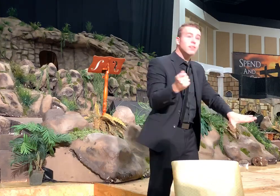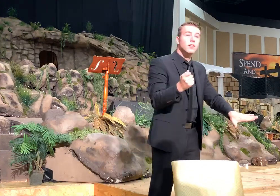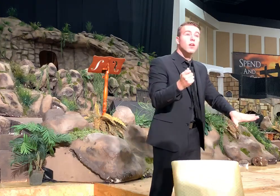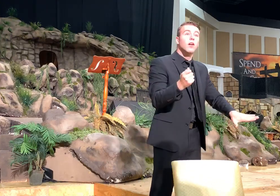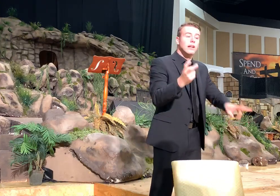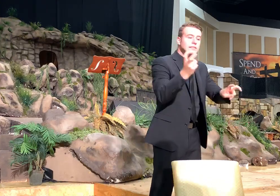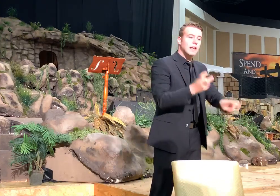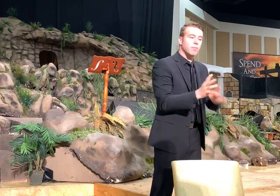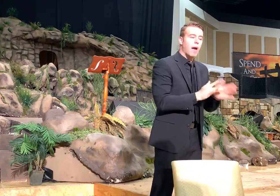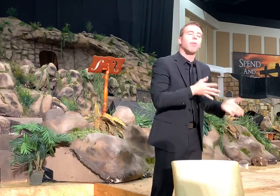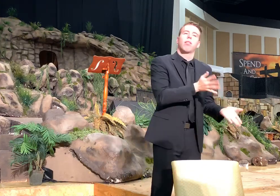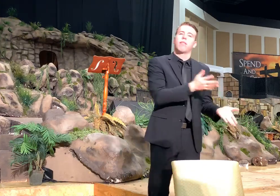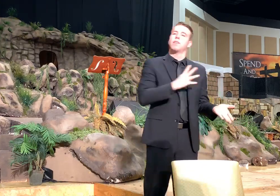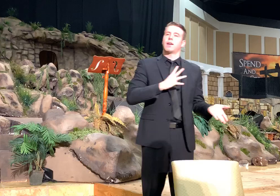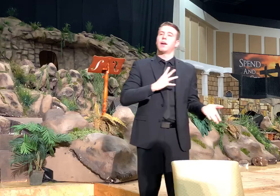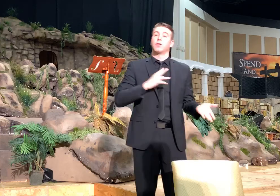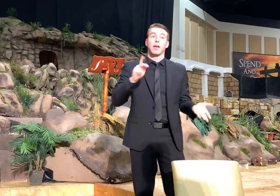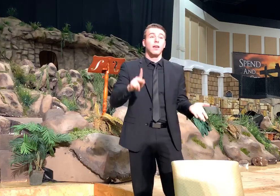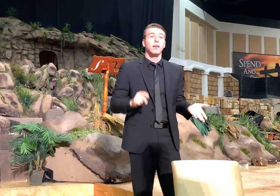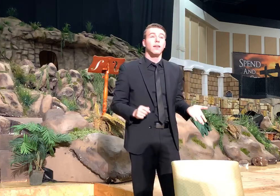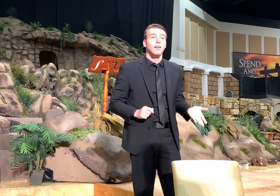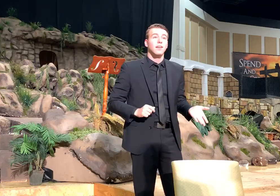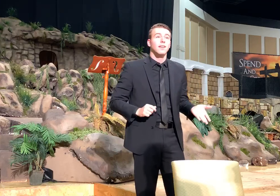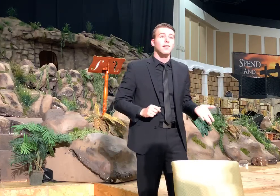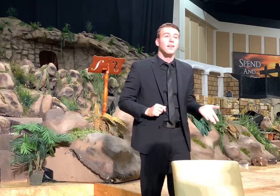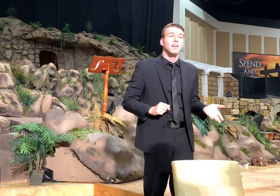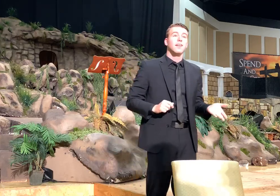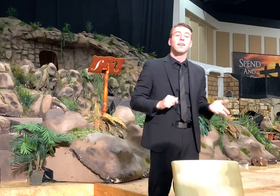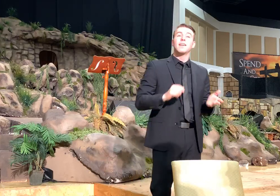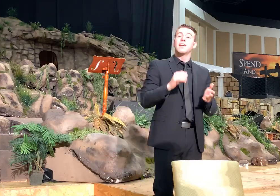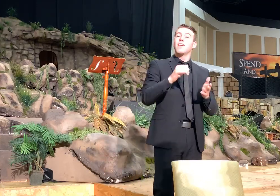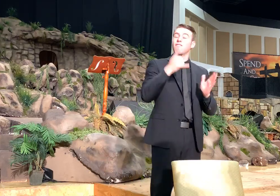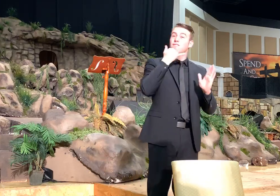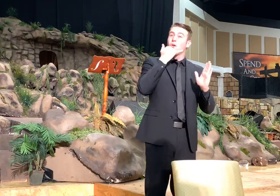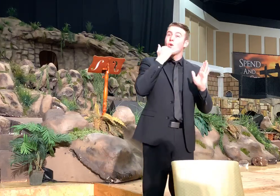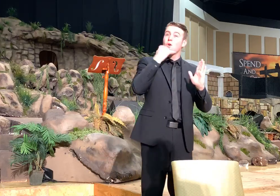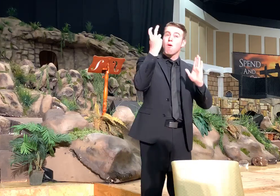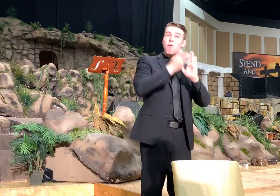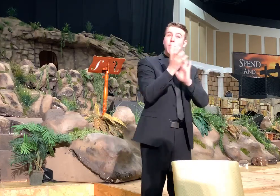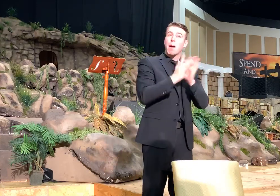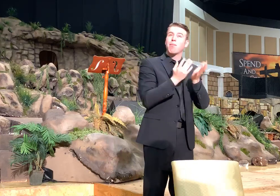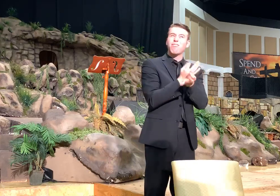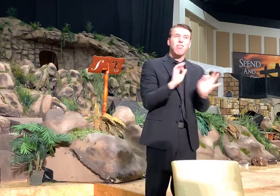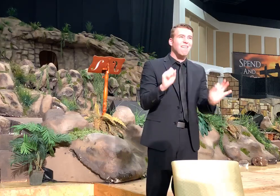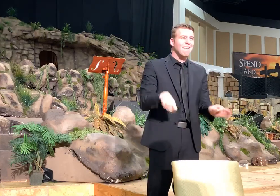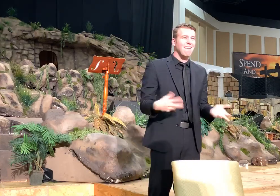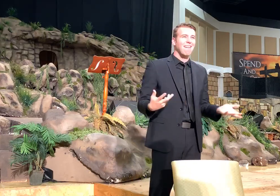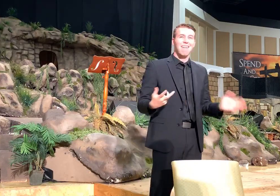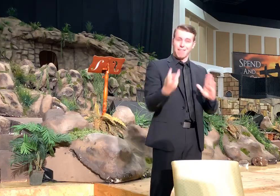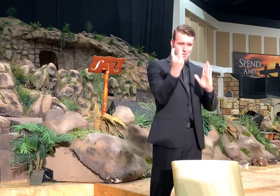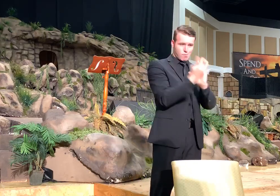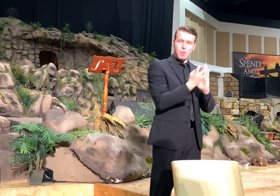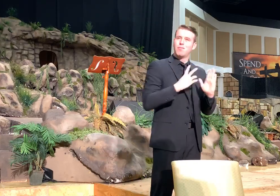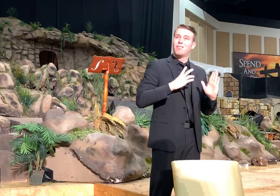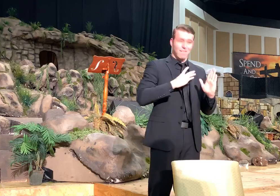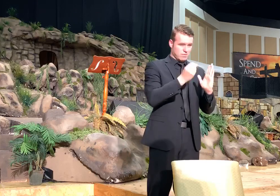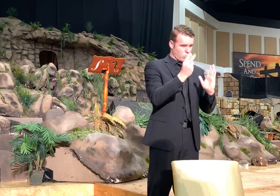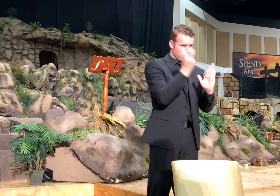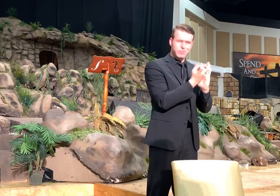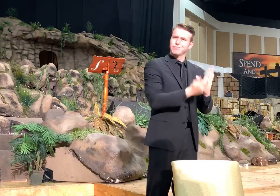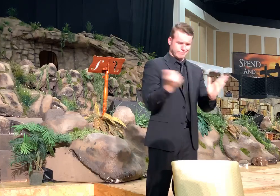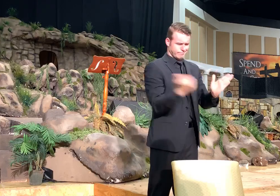Bible on it. Amen. You get a Bible on it free. Just get a Bible on it.